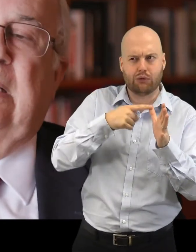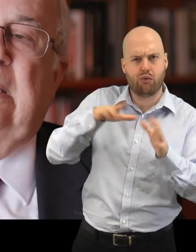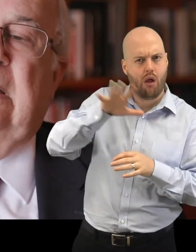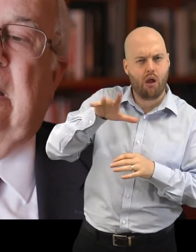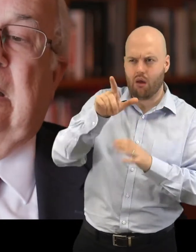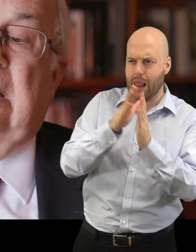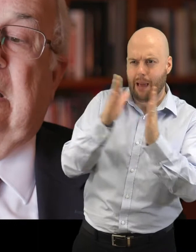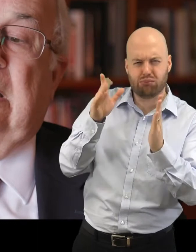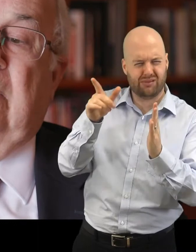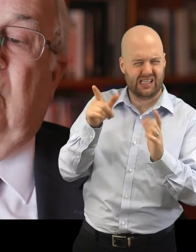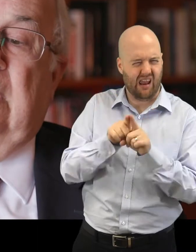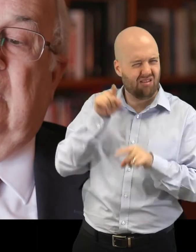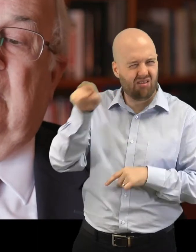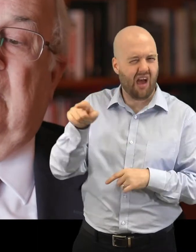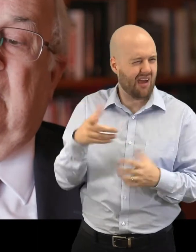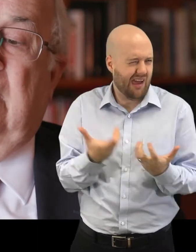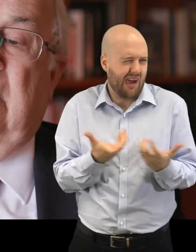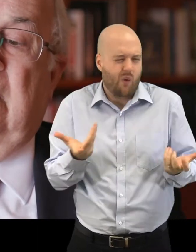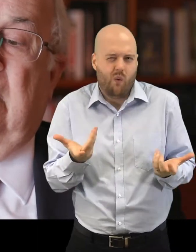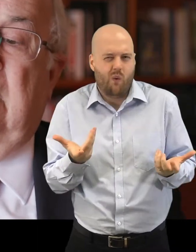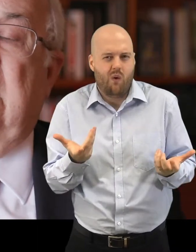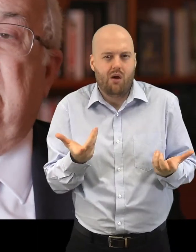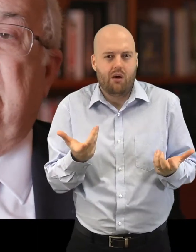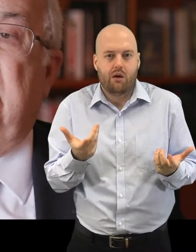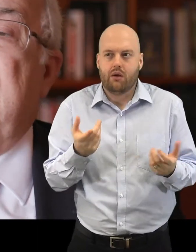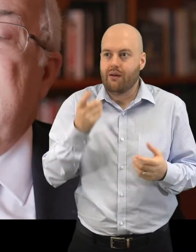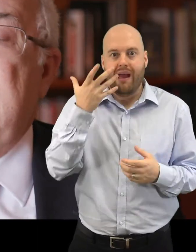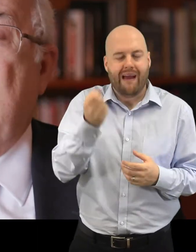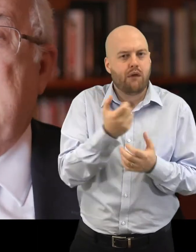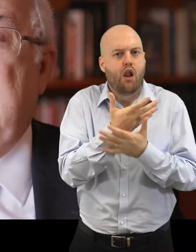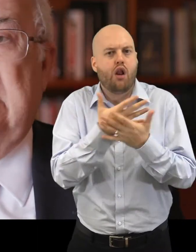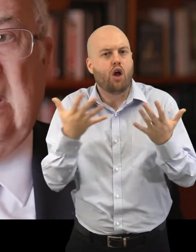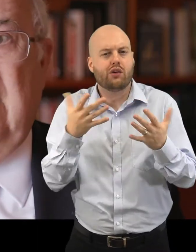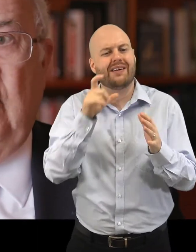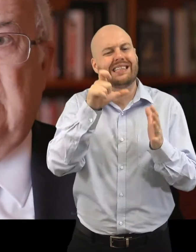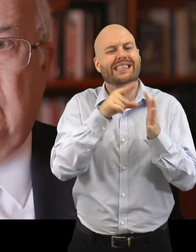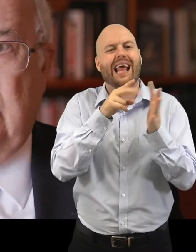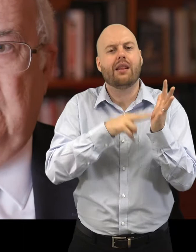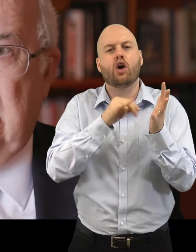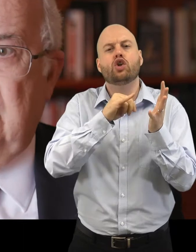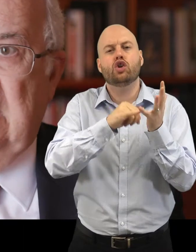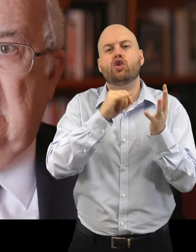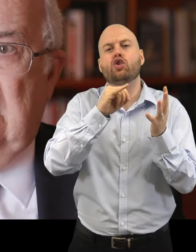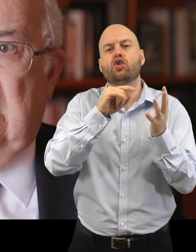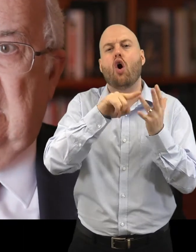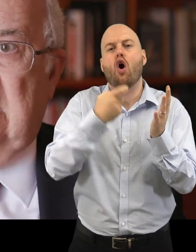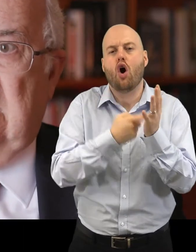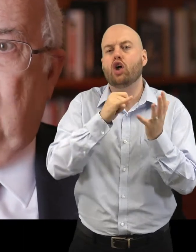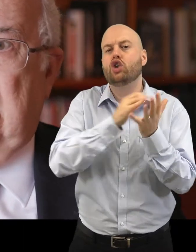when there is censorship? I said, I have no censorship here. And they said, well,